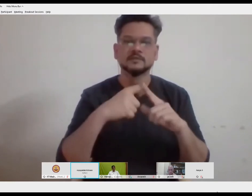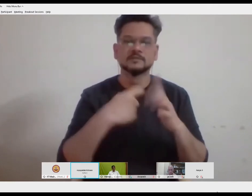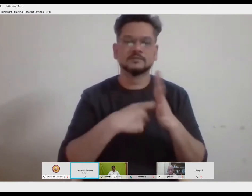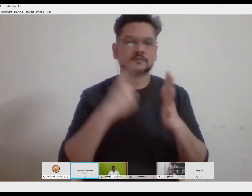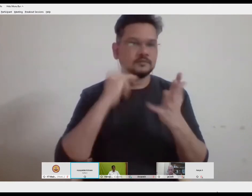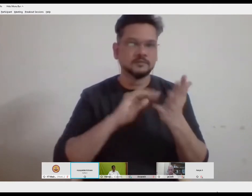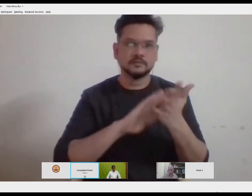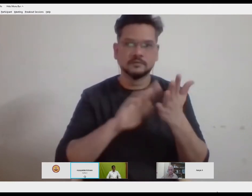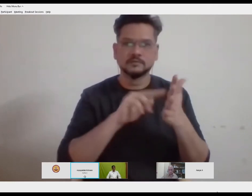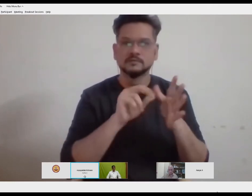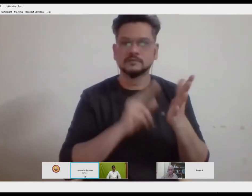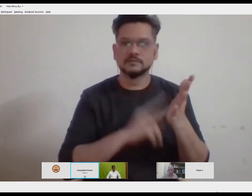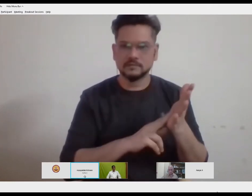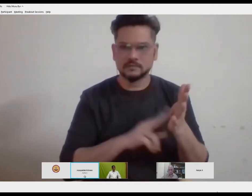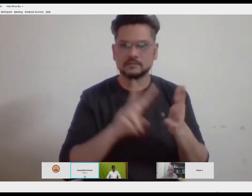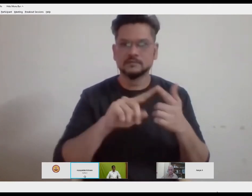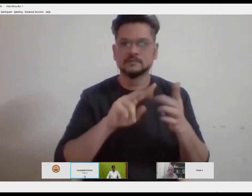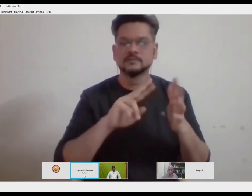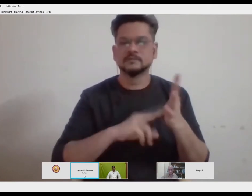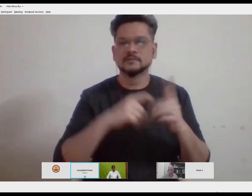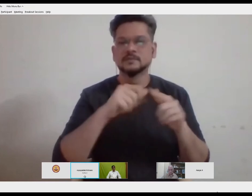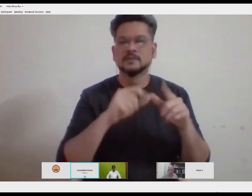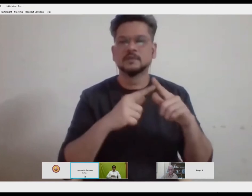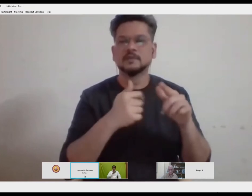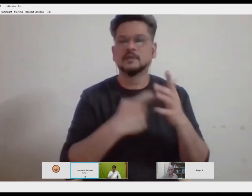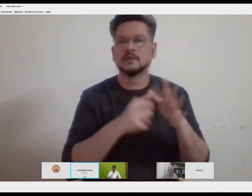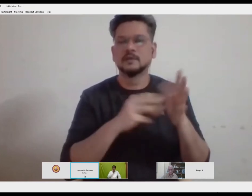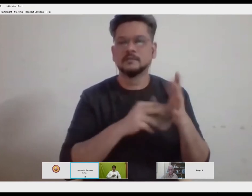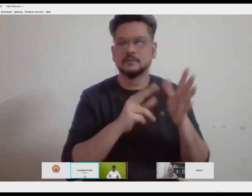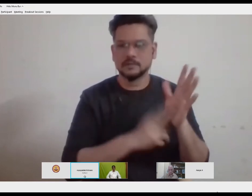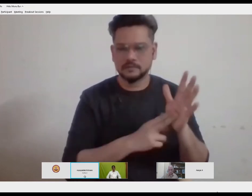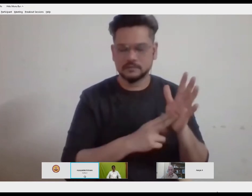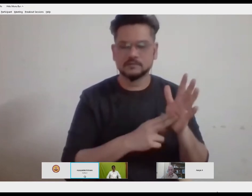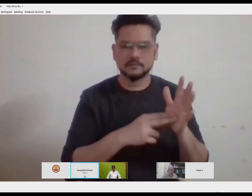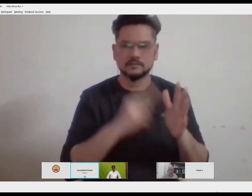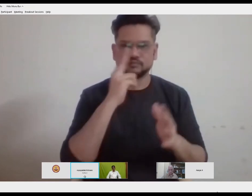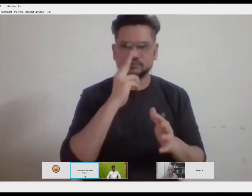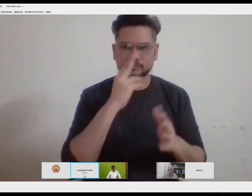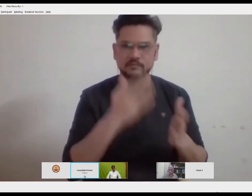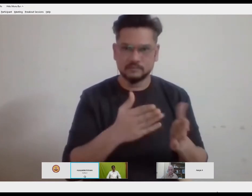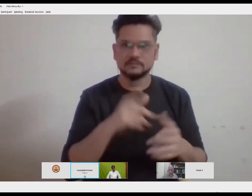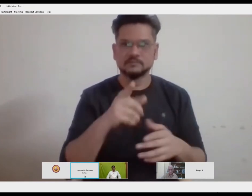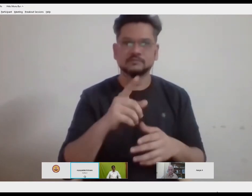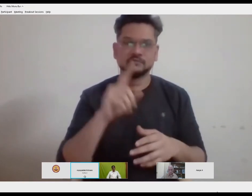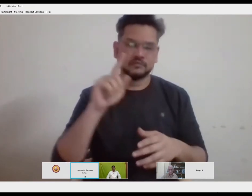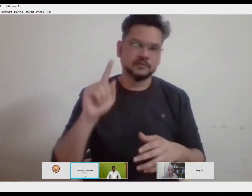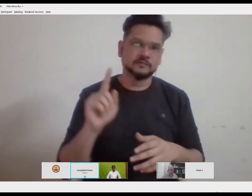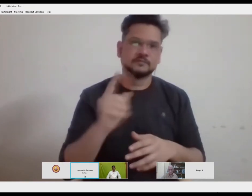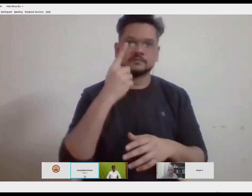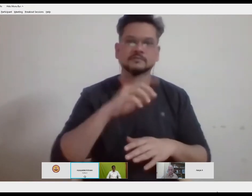who is a pioneer in documenting the Indian sign language he was the first author of